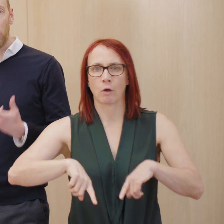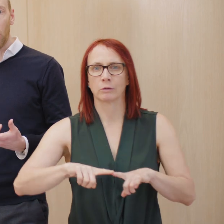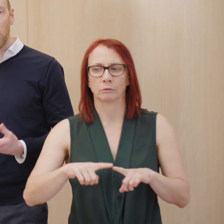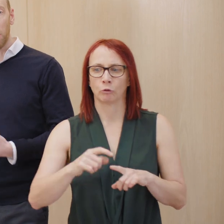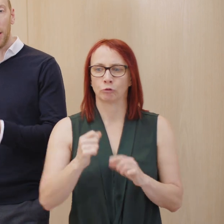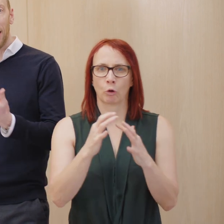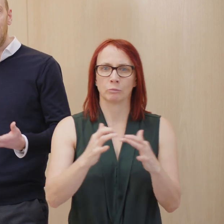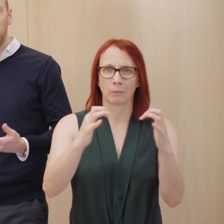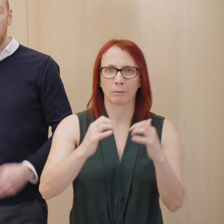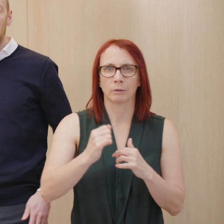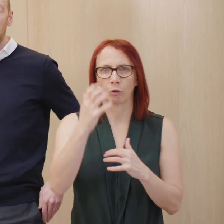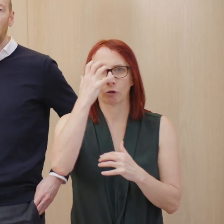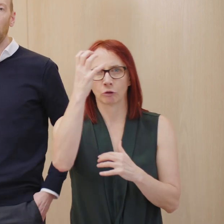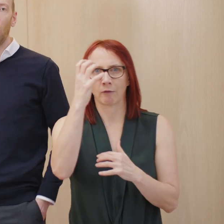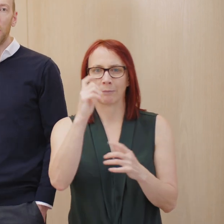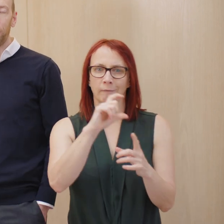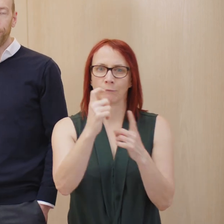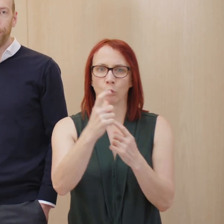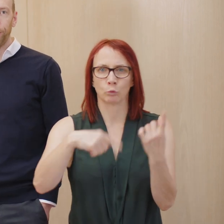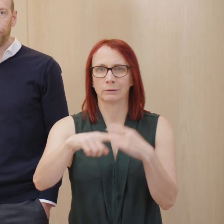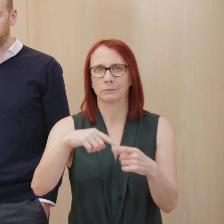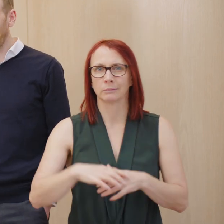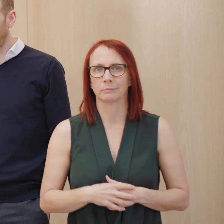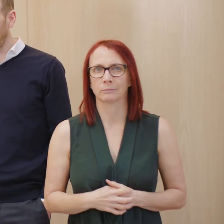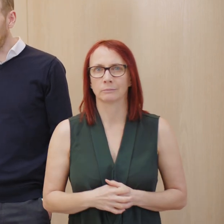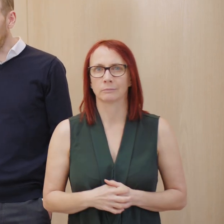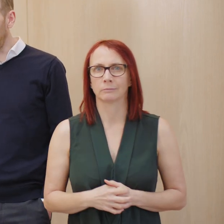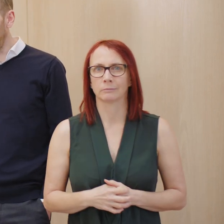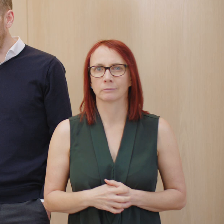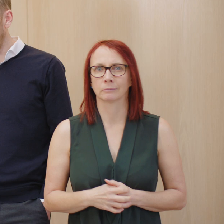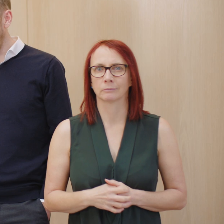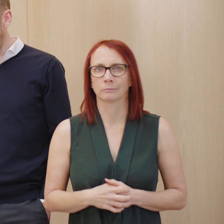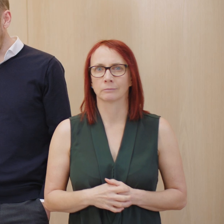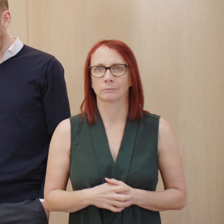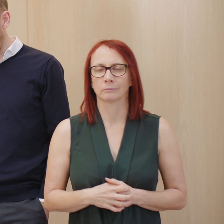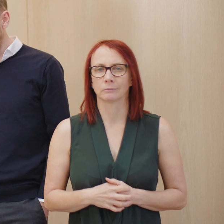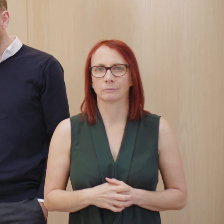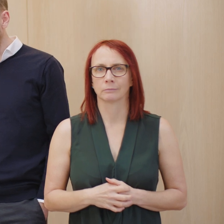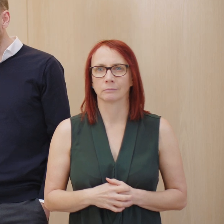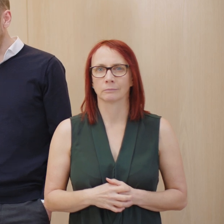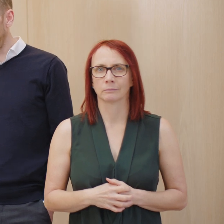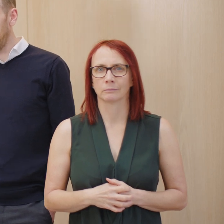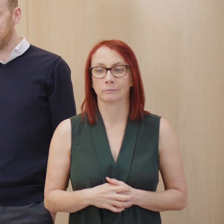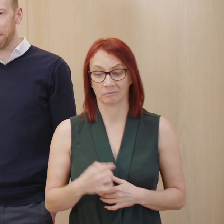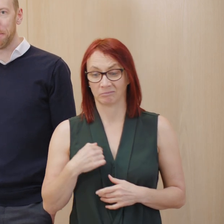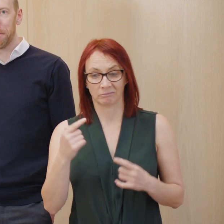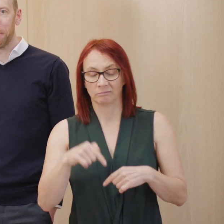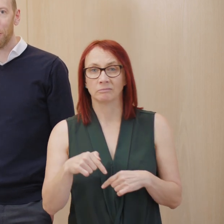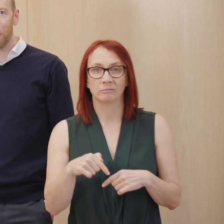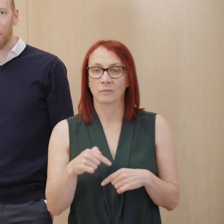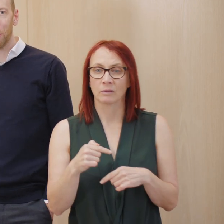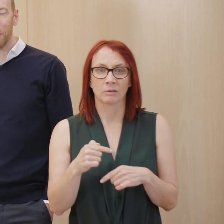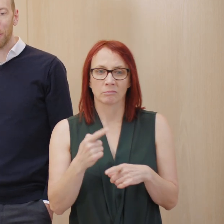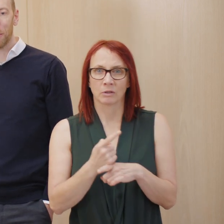Parliament, for Scottish Government and for communities across Scotland. So I was here to talk about Scotland's fiscal